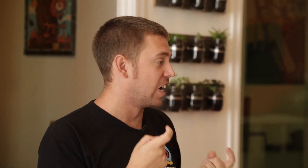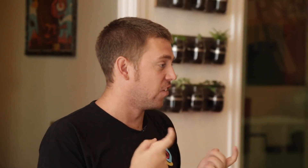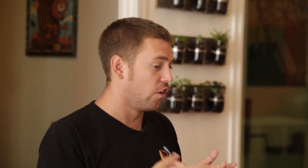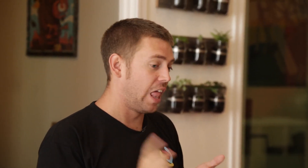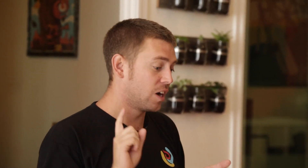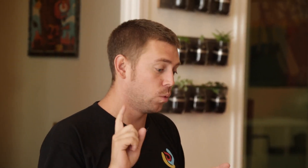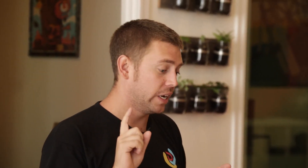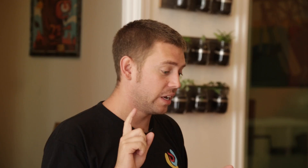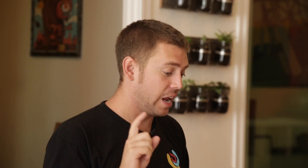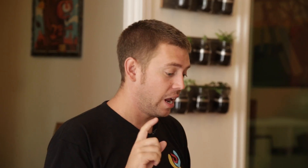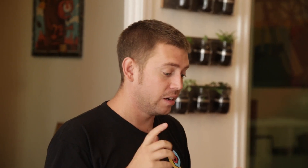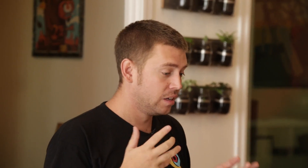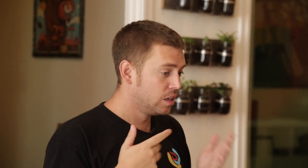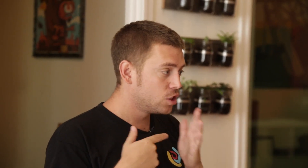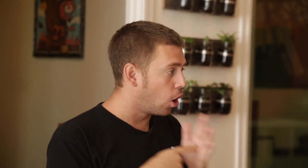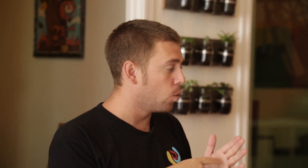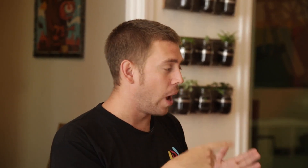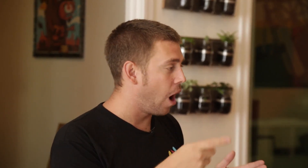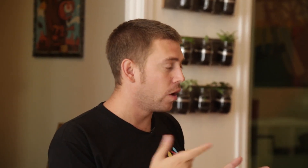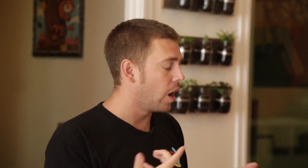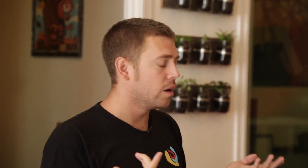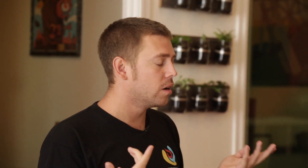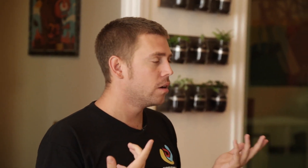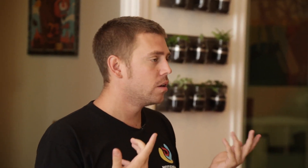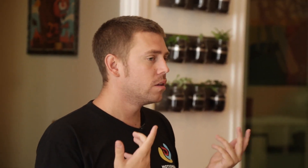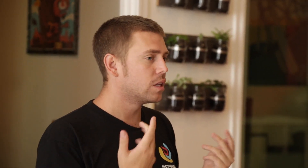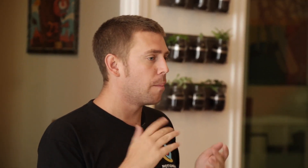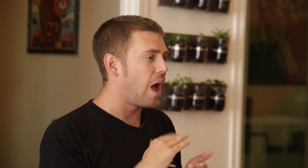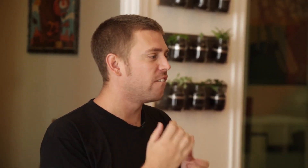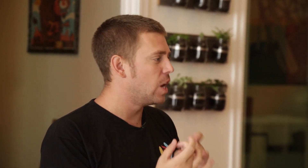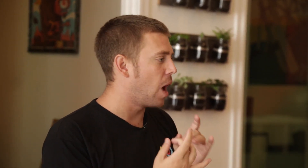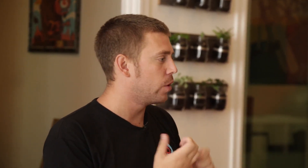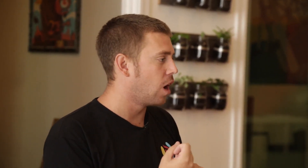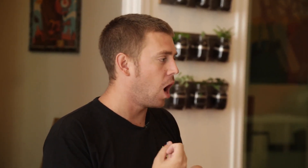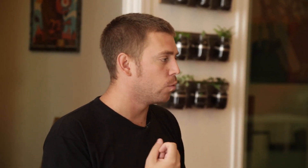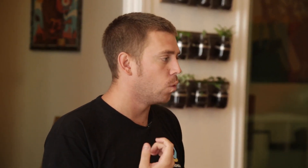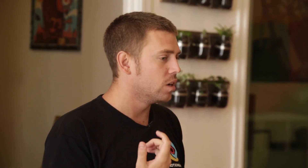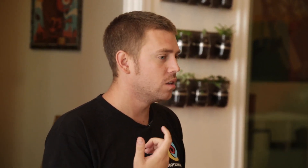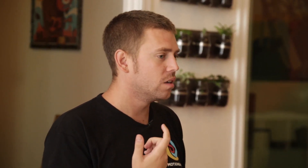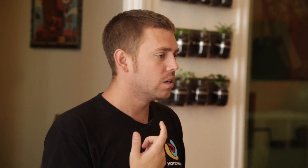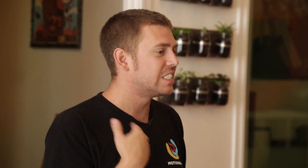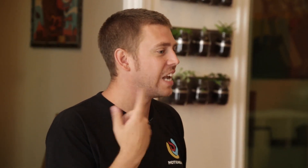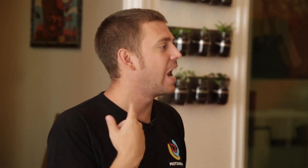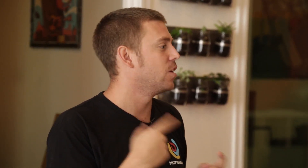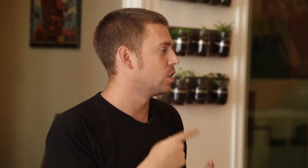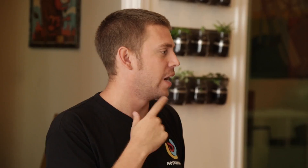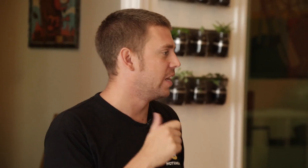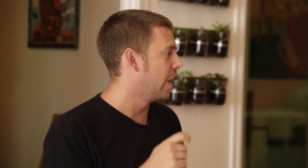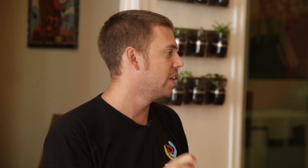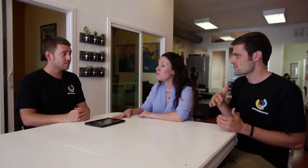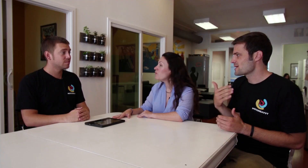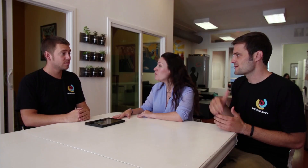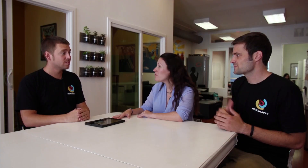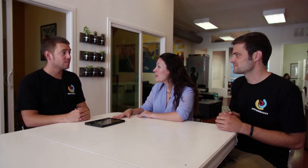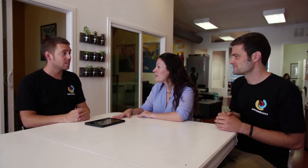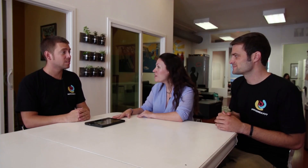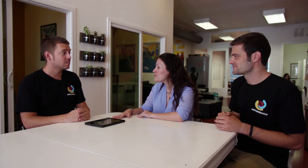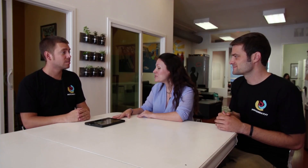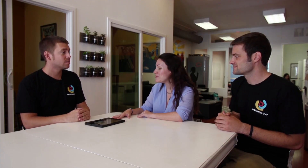Festival last week and showed it around, and the amount of feedback we got was insane instead of the latest. Well, Ryan, I wish you the